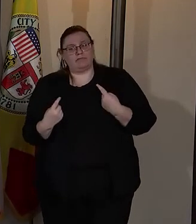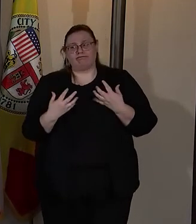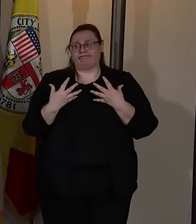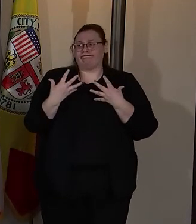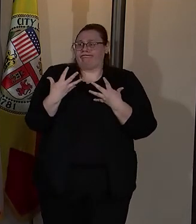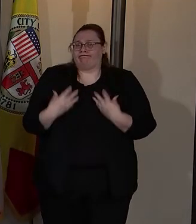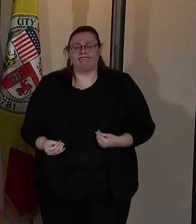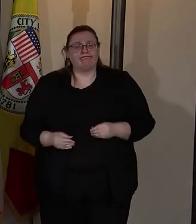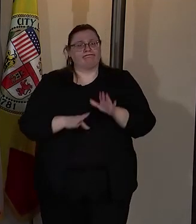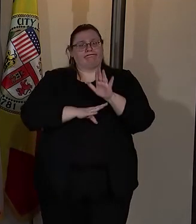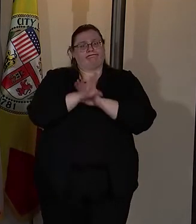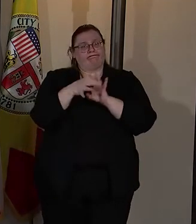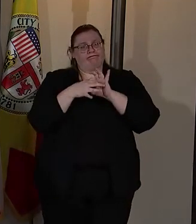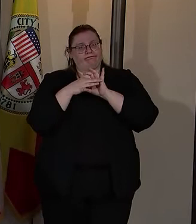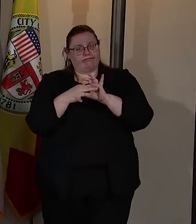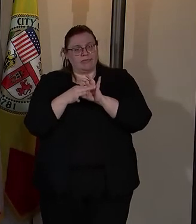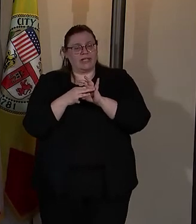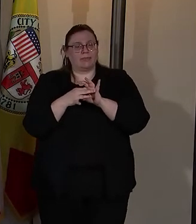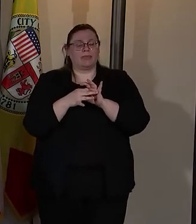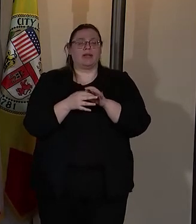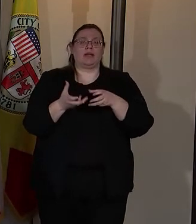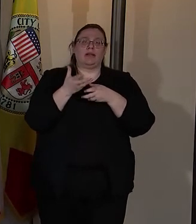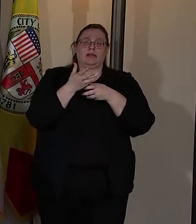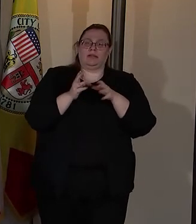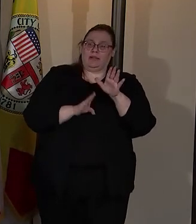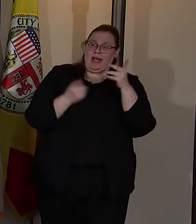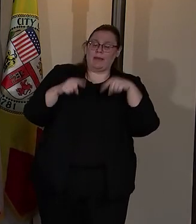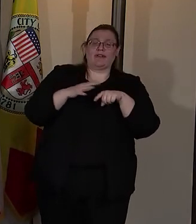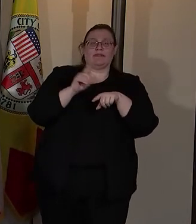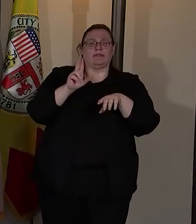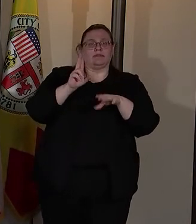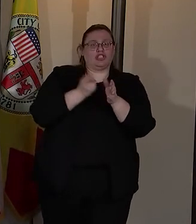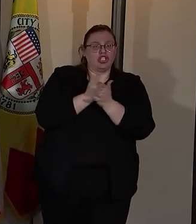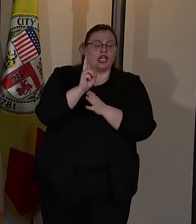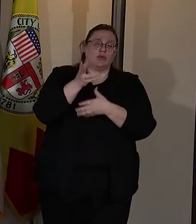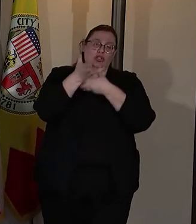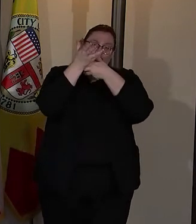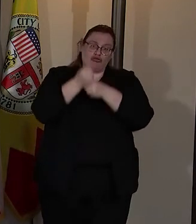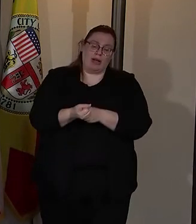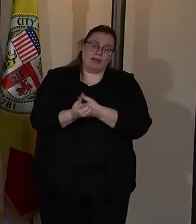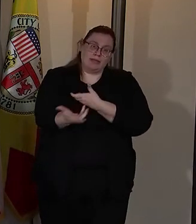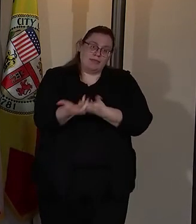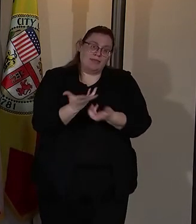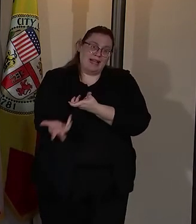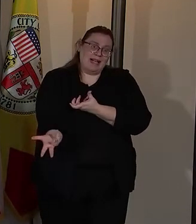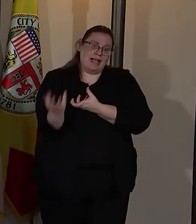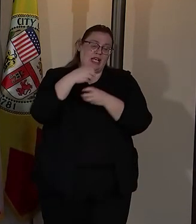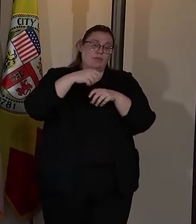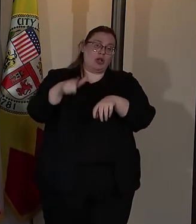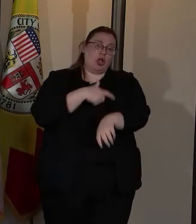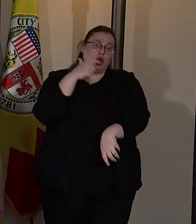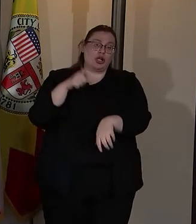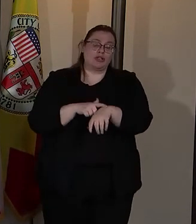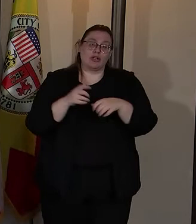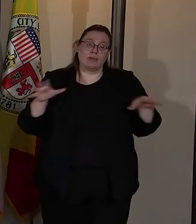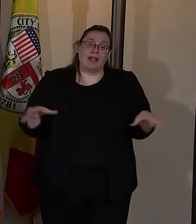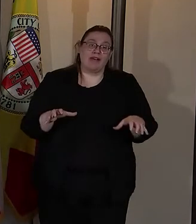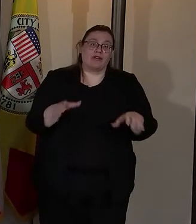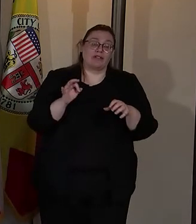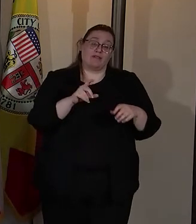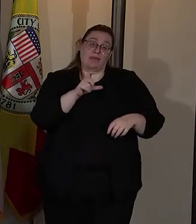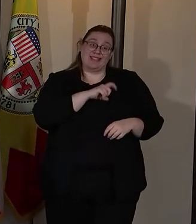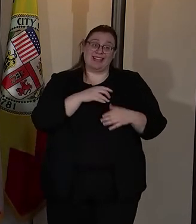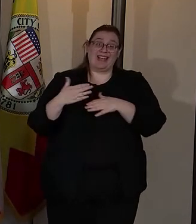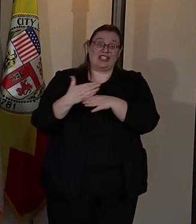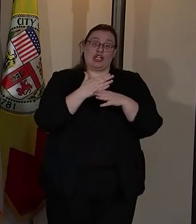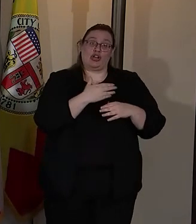developing a relationship that is built on a genuine trust and engagement that the long-term efforts of policing and a shared